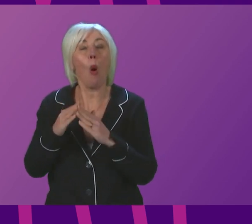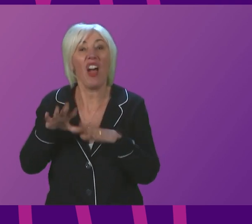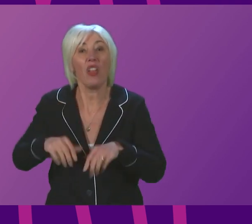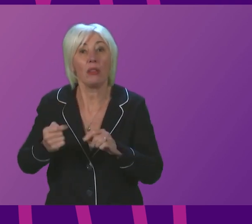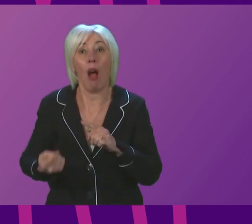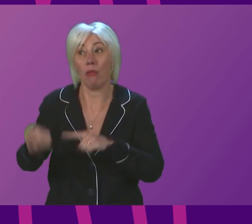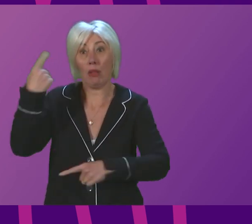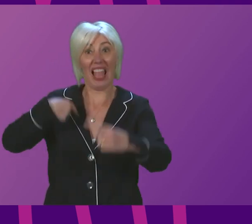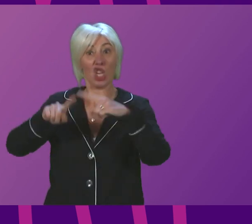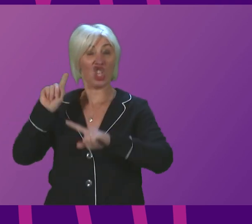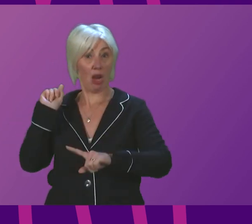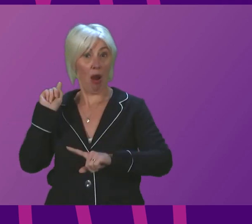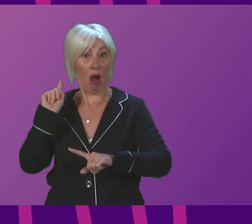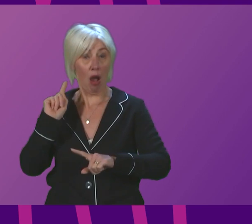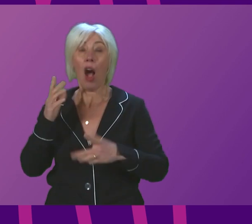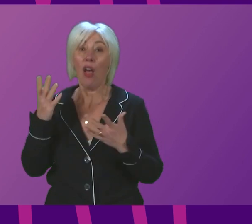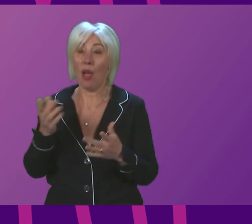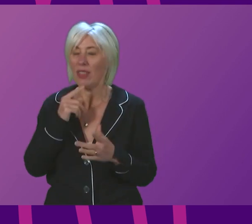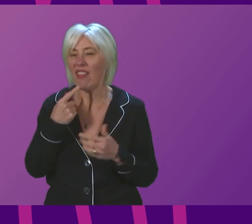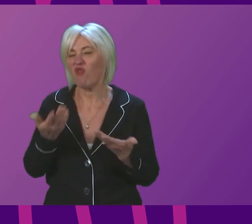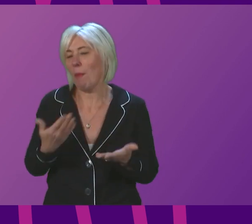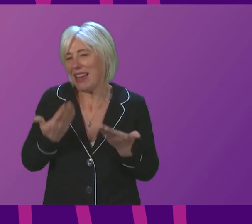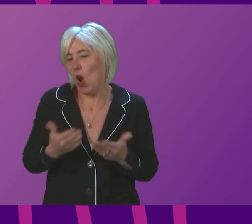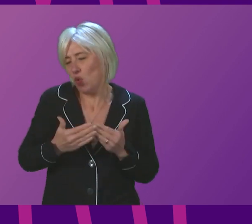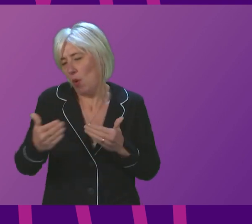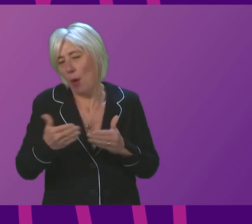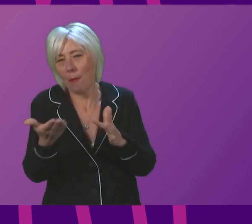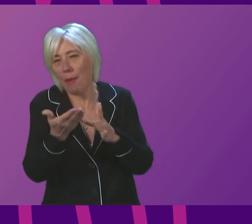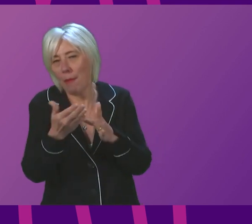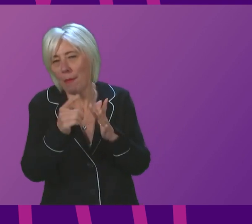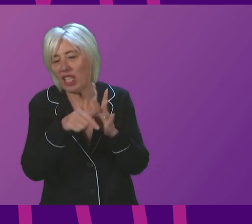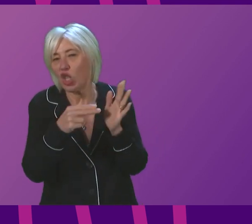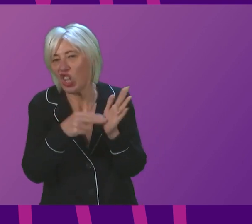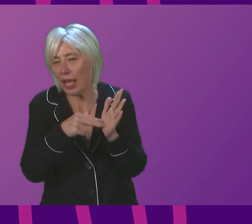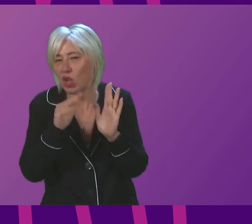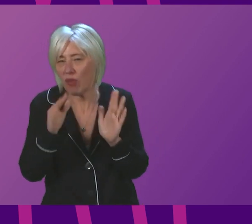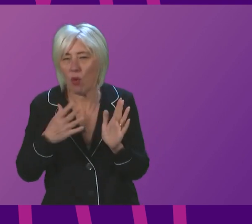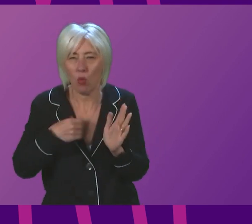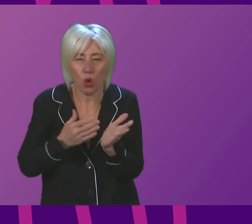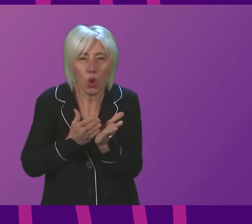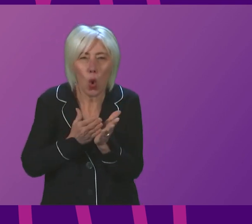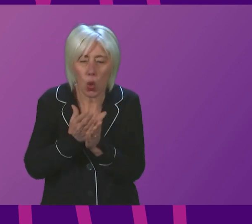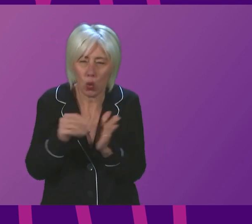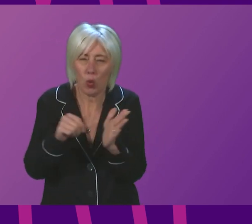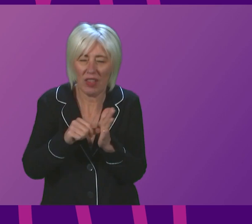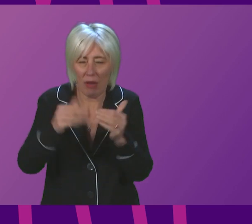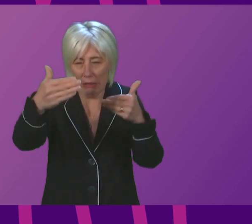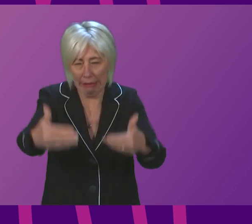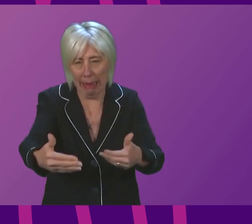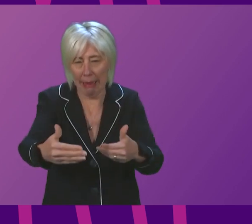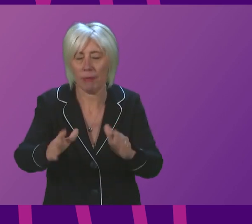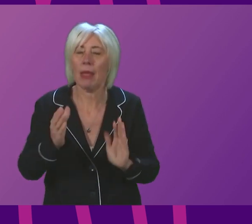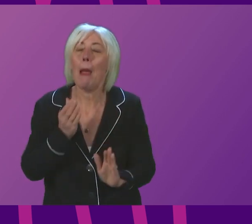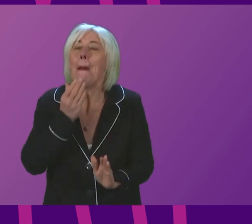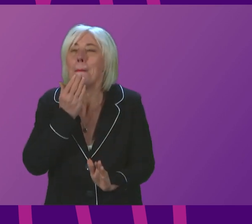few weeks, we are saying at the moment until mid-January, where we can review this again, having come through at this next very difficult period, please